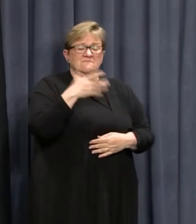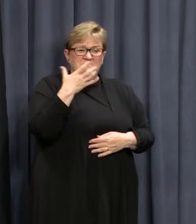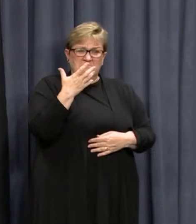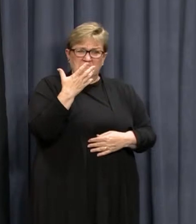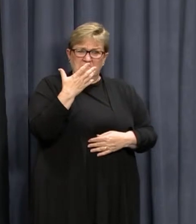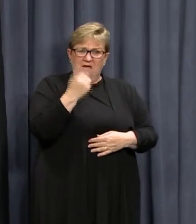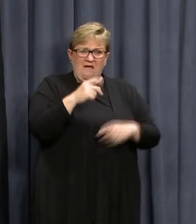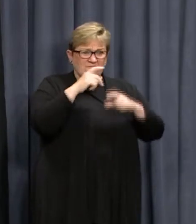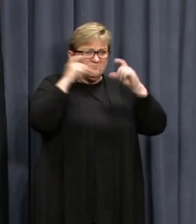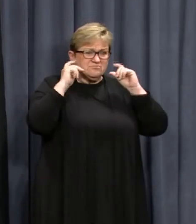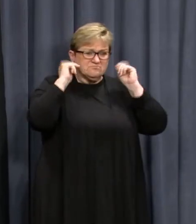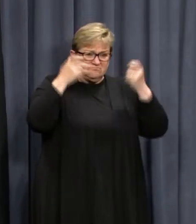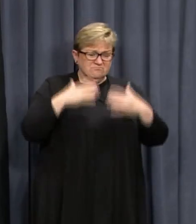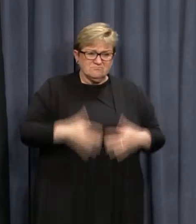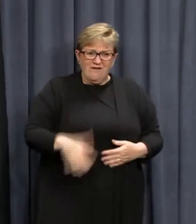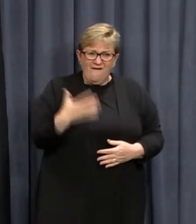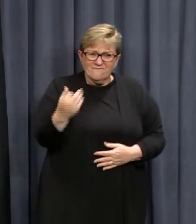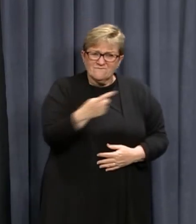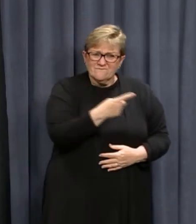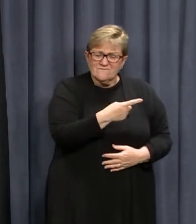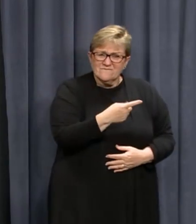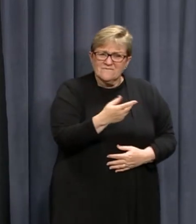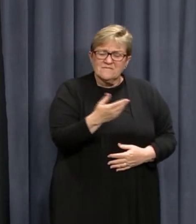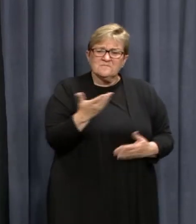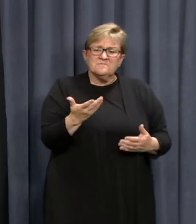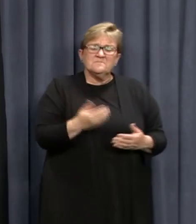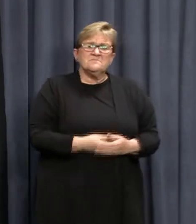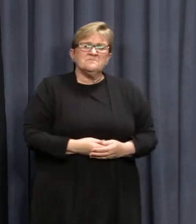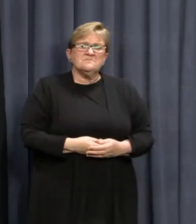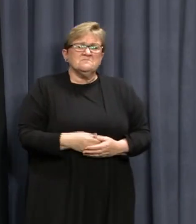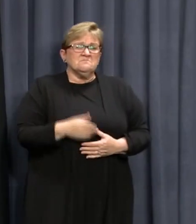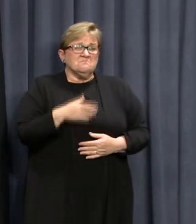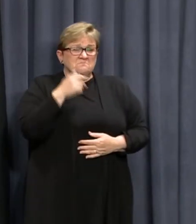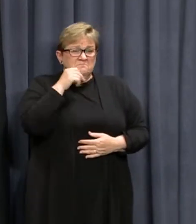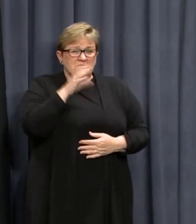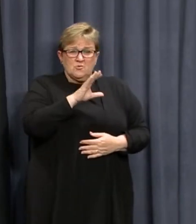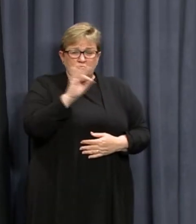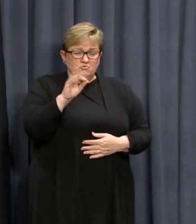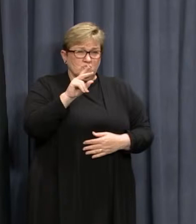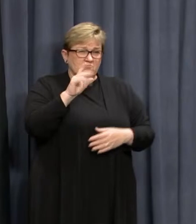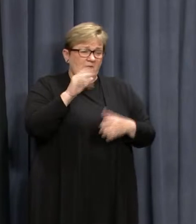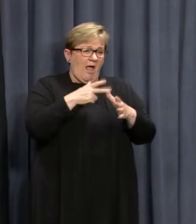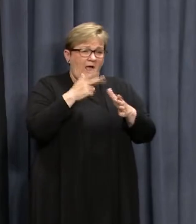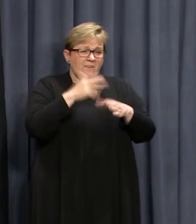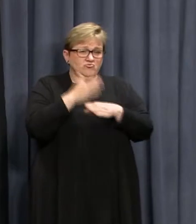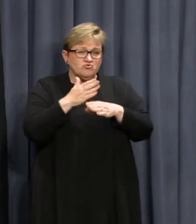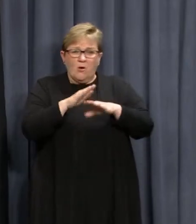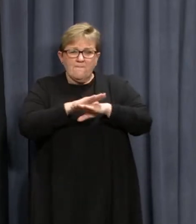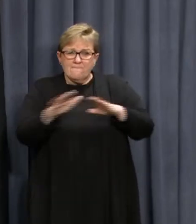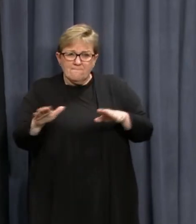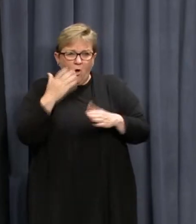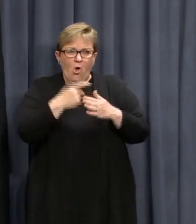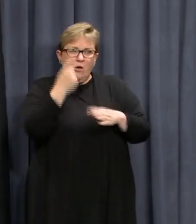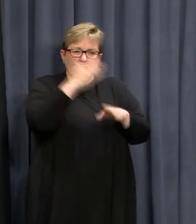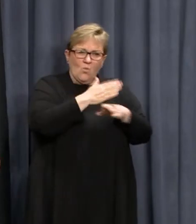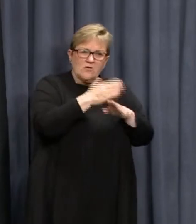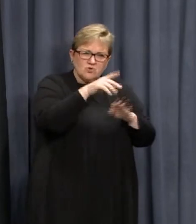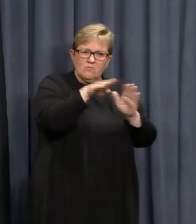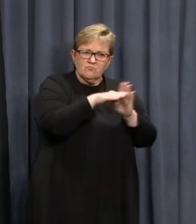PPE. We had the no secondary employment rule in place. We have